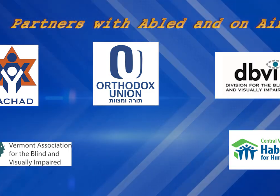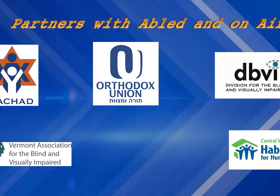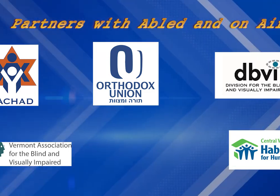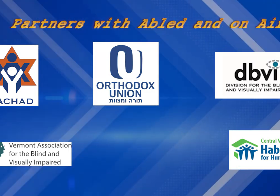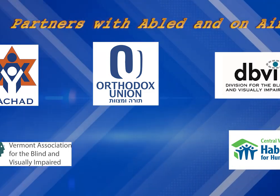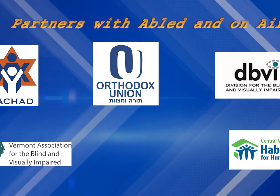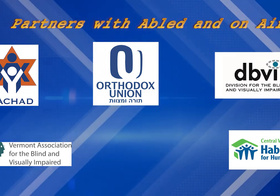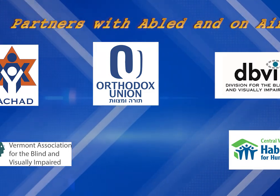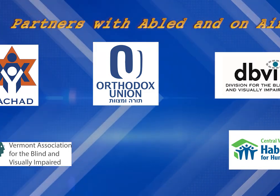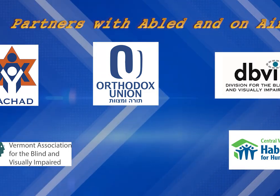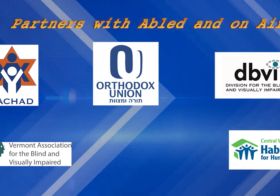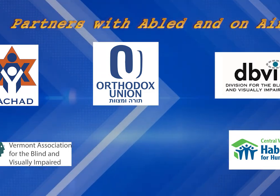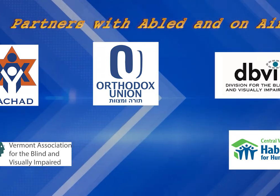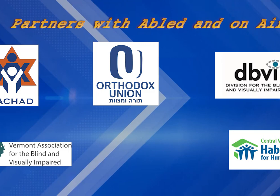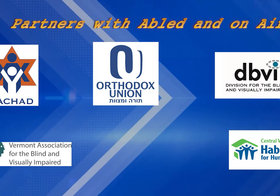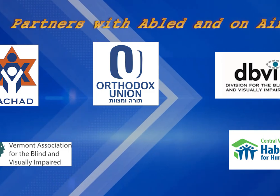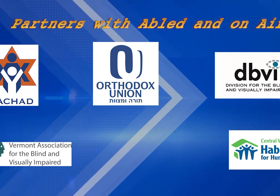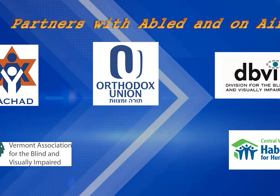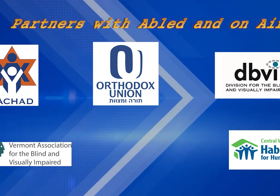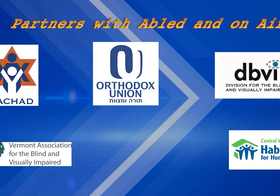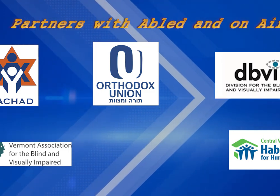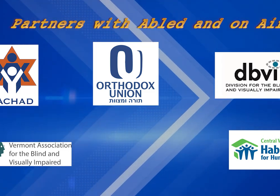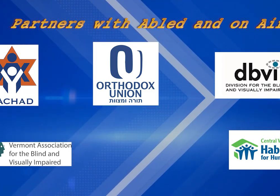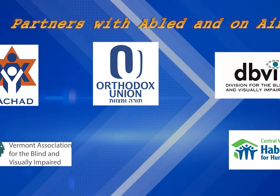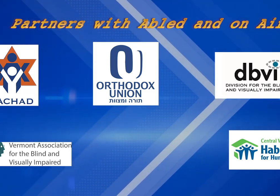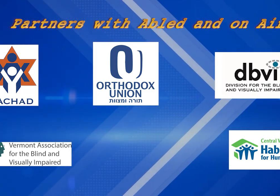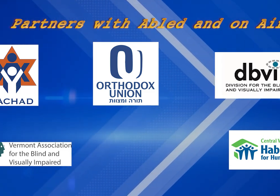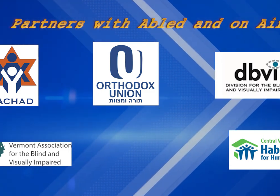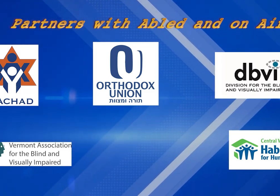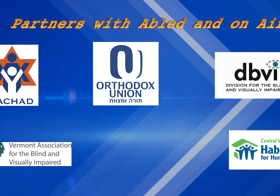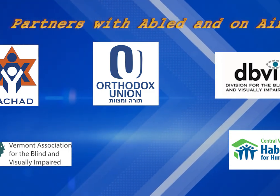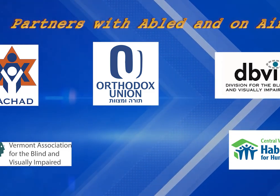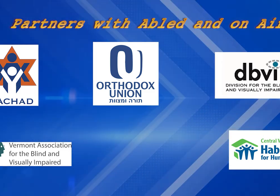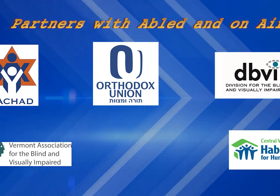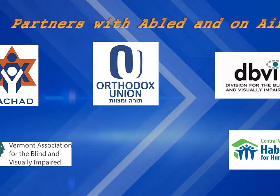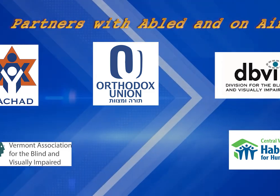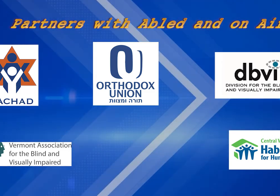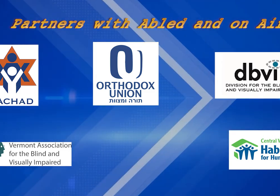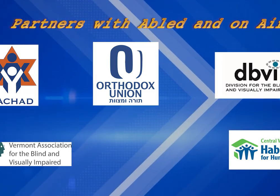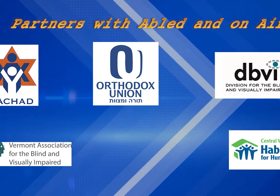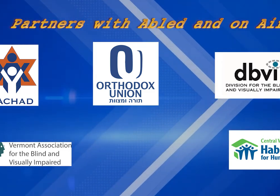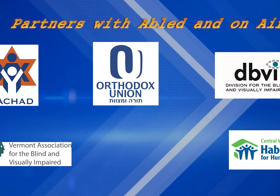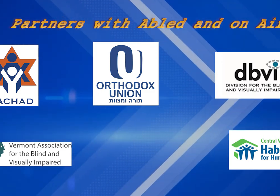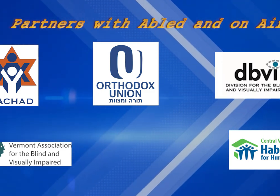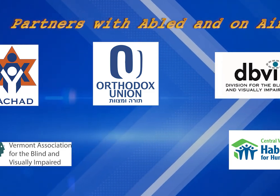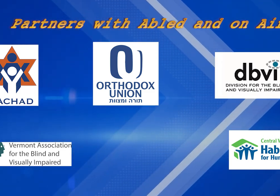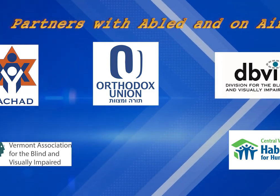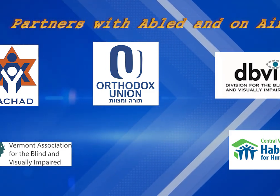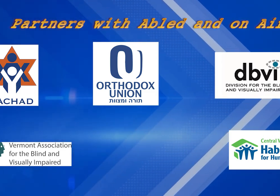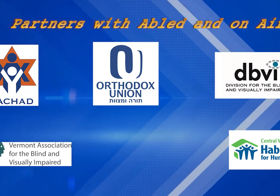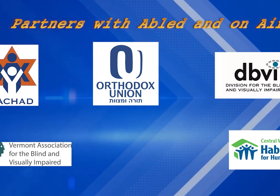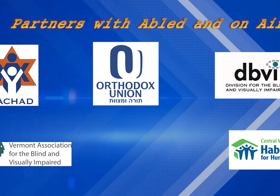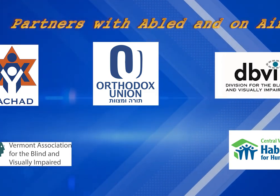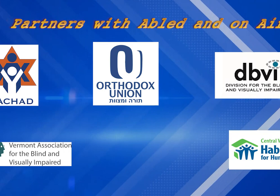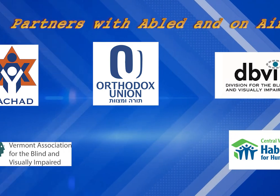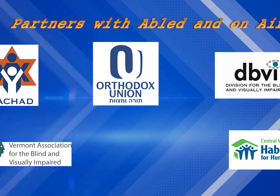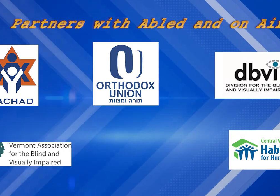the Orthodox Union, the Division for the Blind and Visually Impaired of Vermont, the Vermont